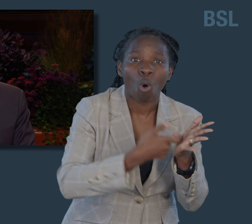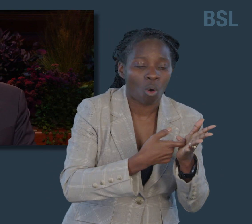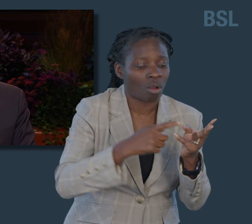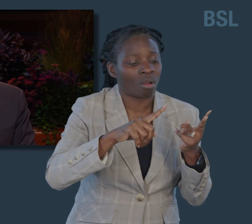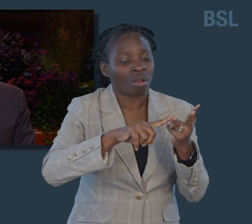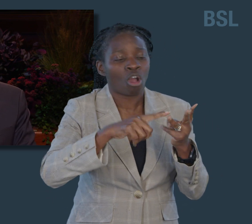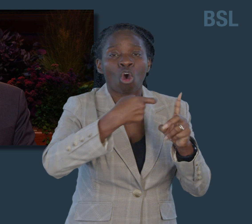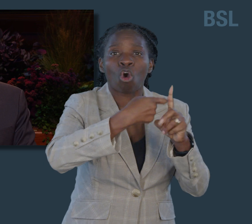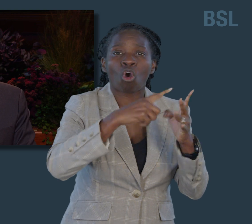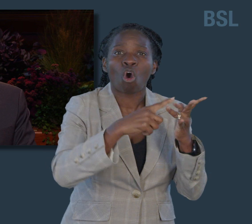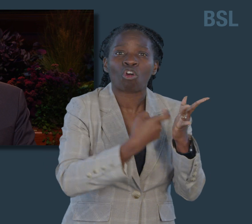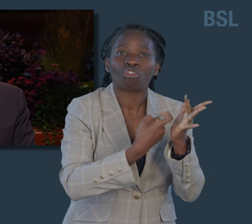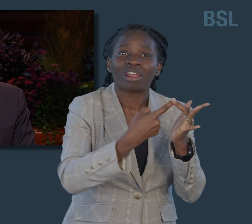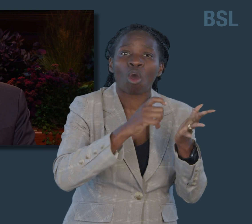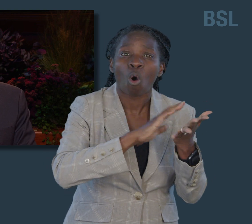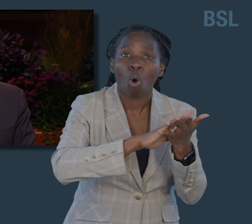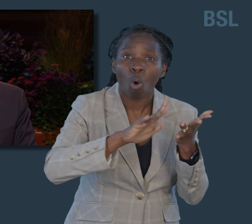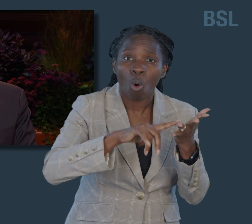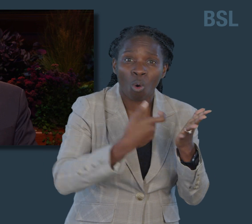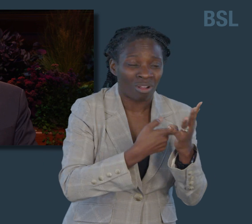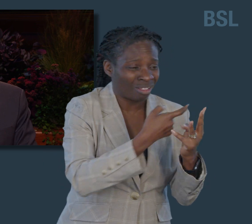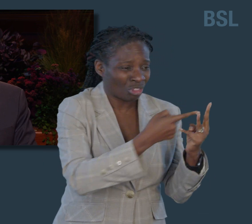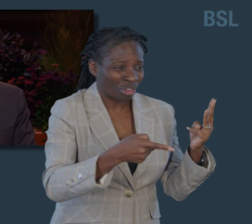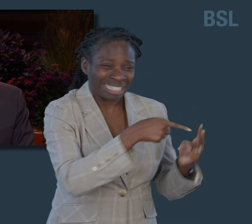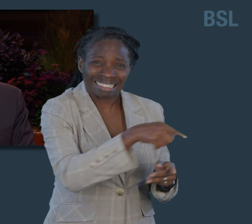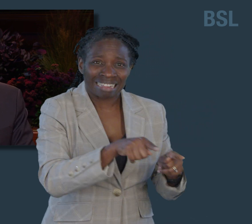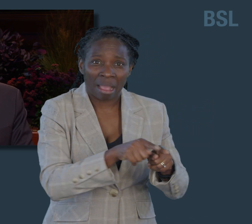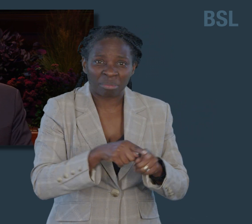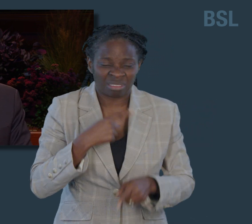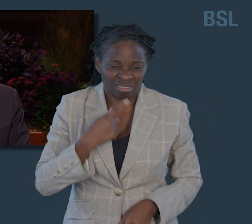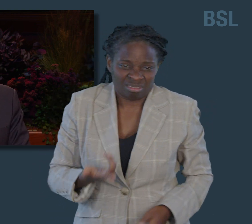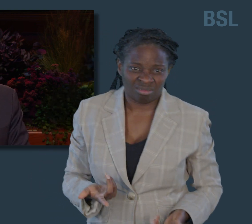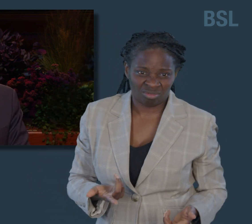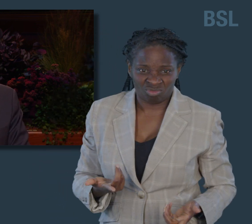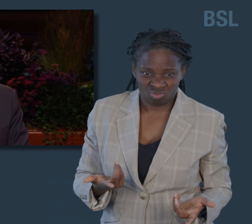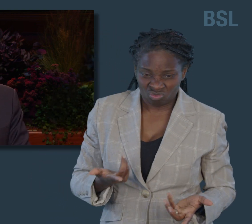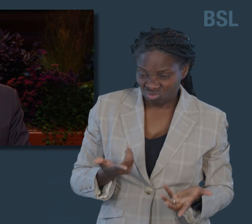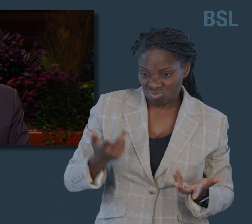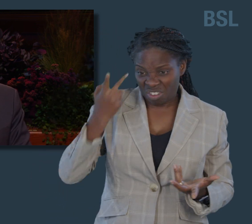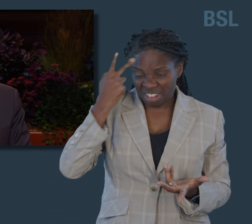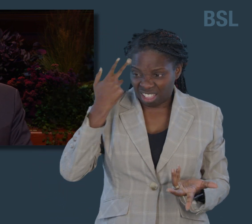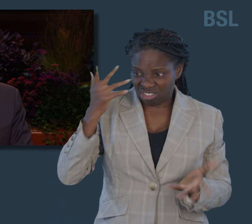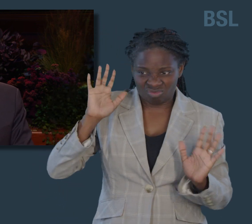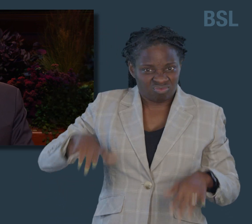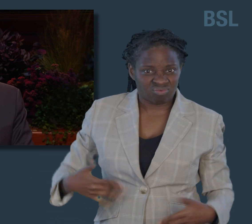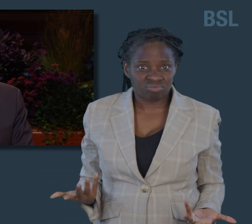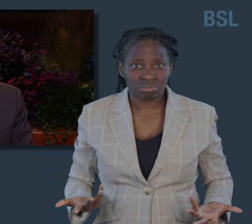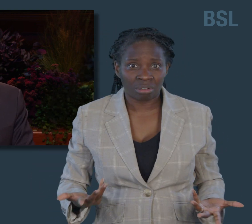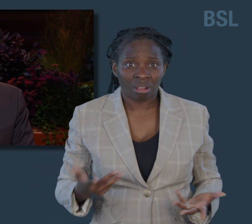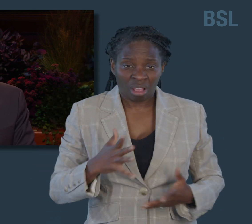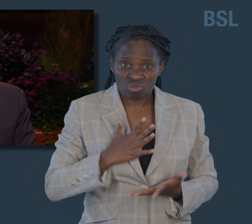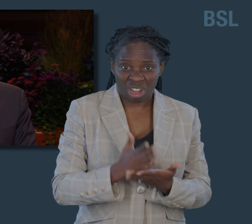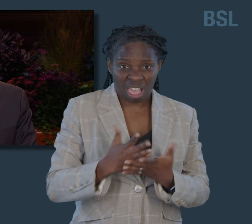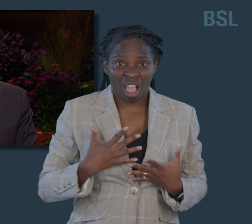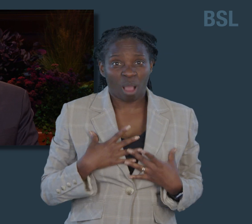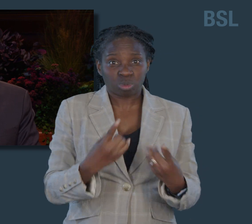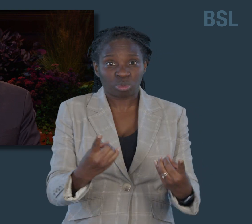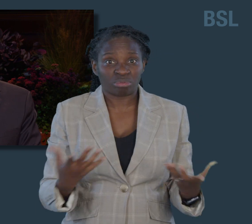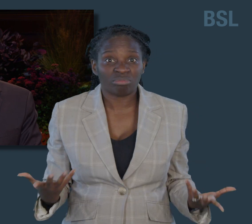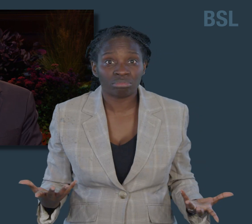revelation is irrelevant, and whatever we want to do is right. Sadly, so very often these